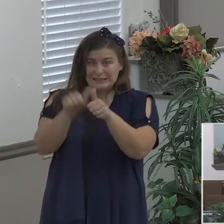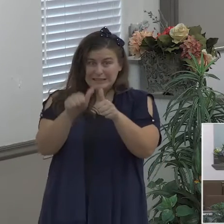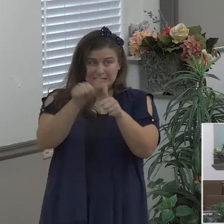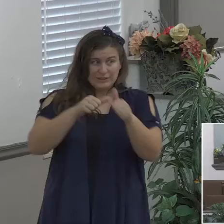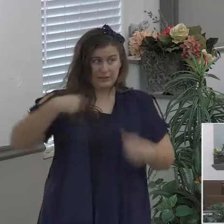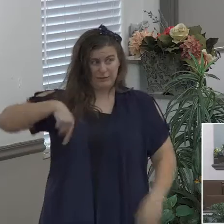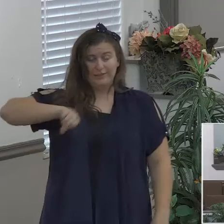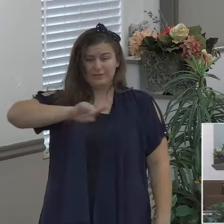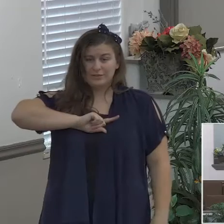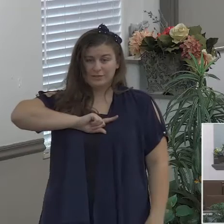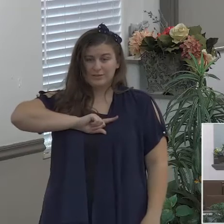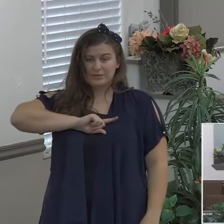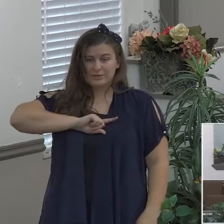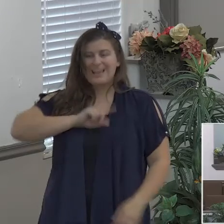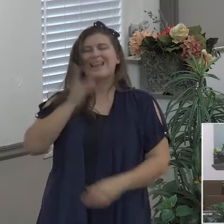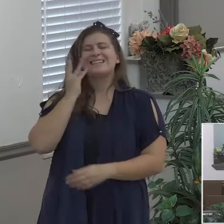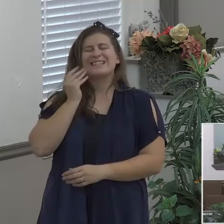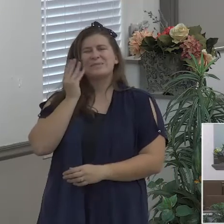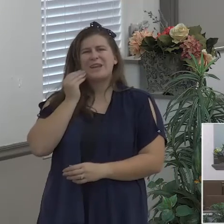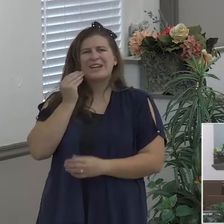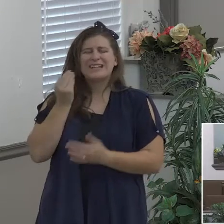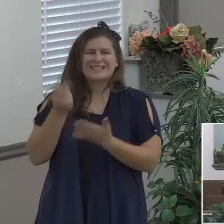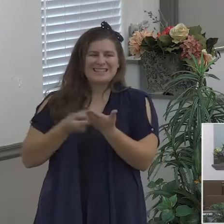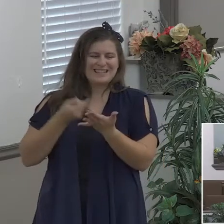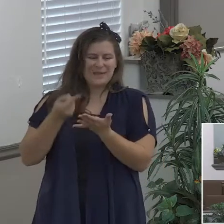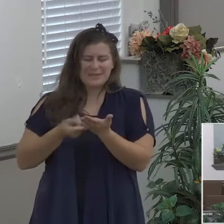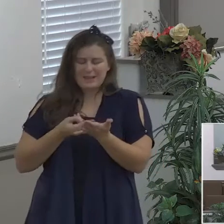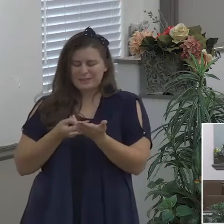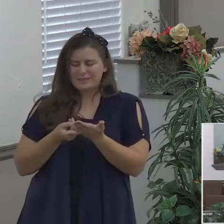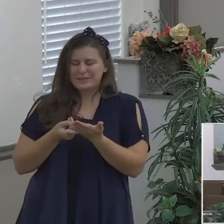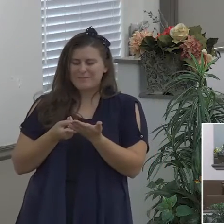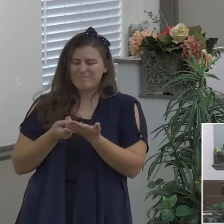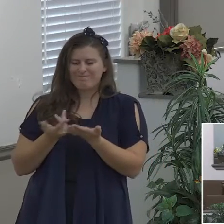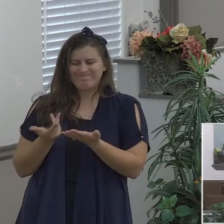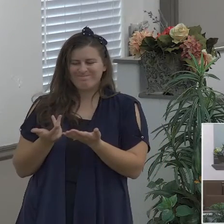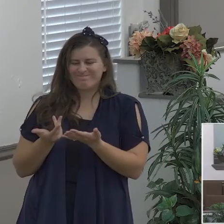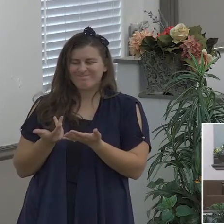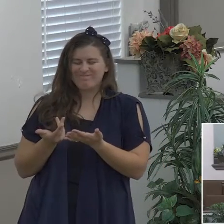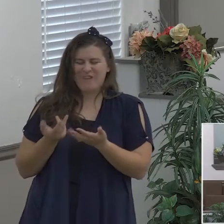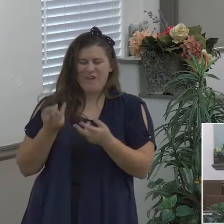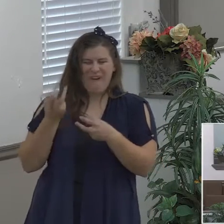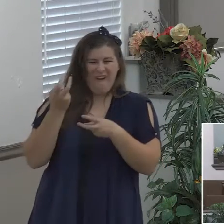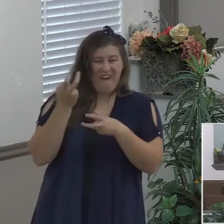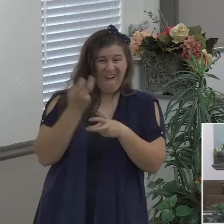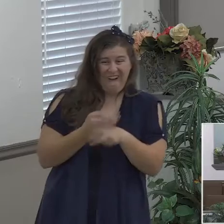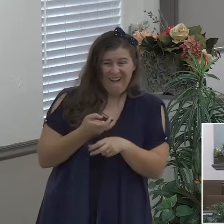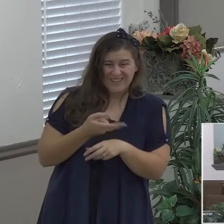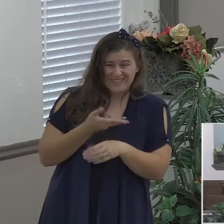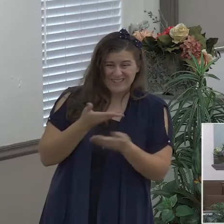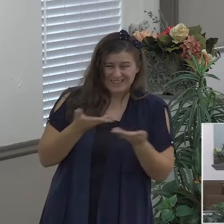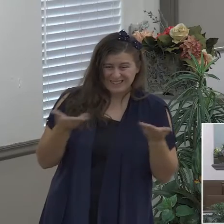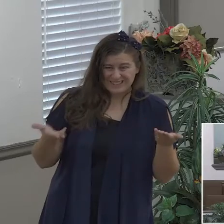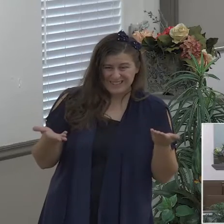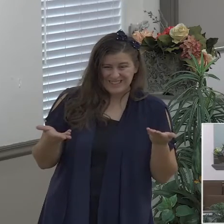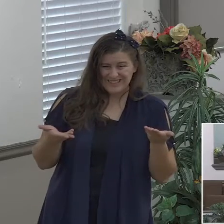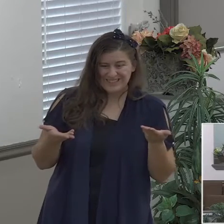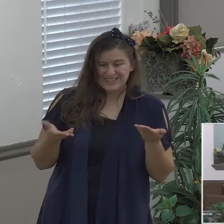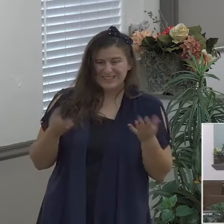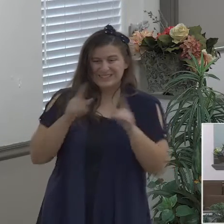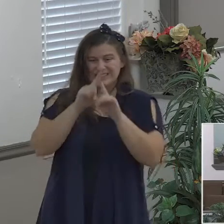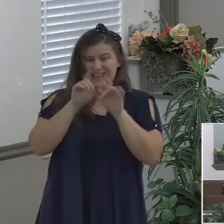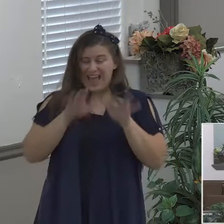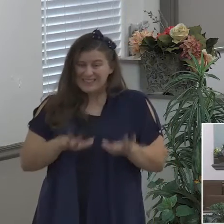there are trials there are temptations there are various different things that